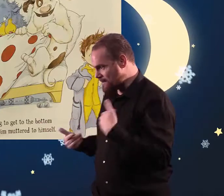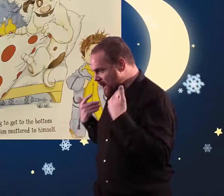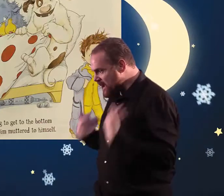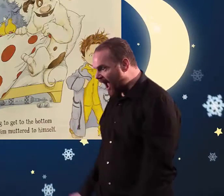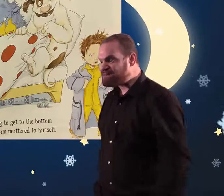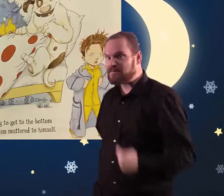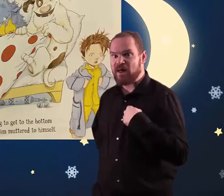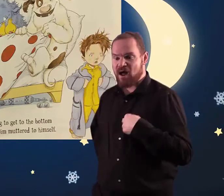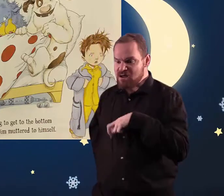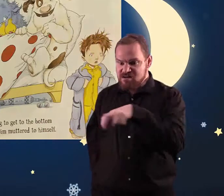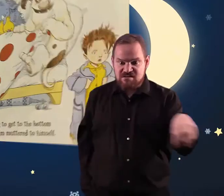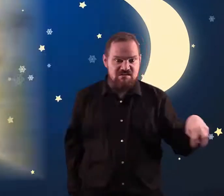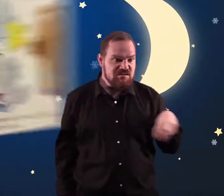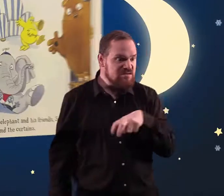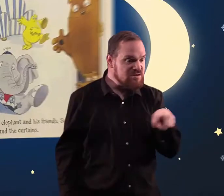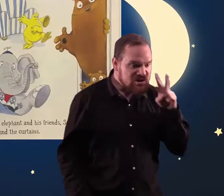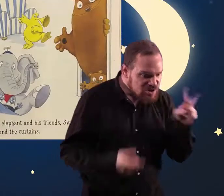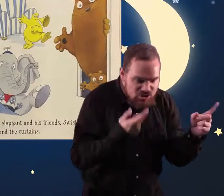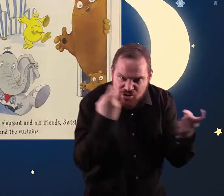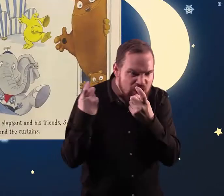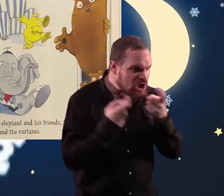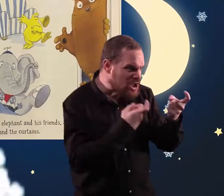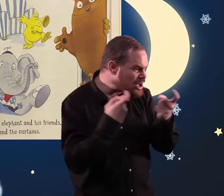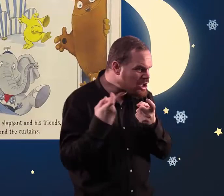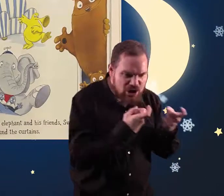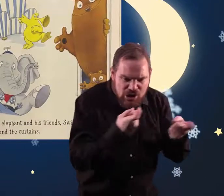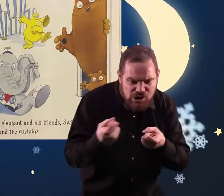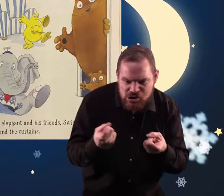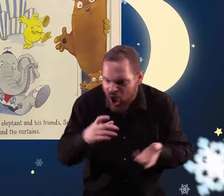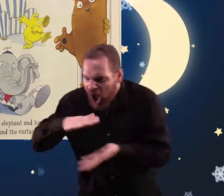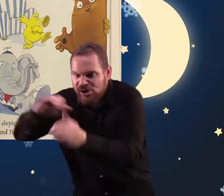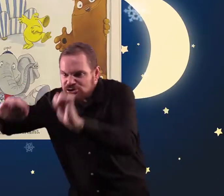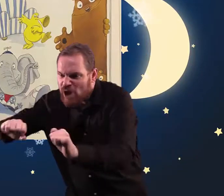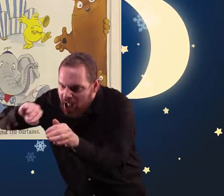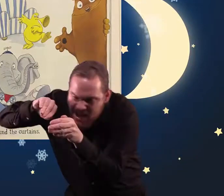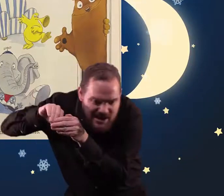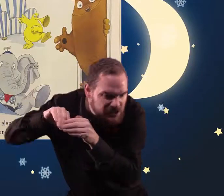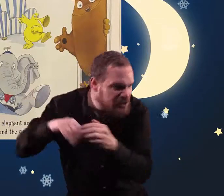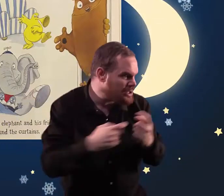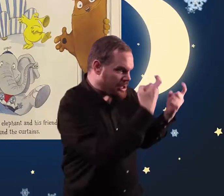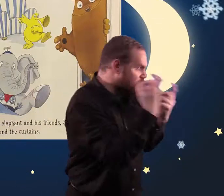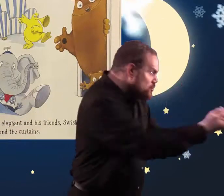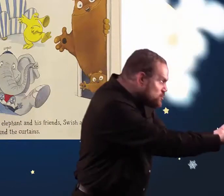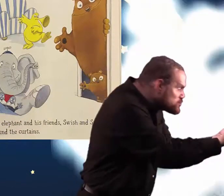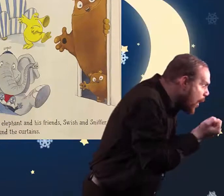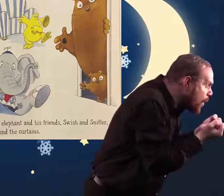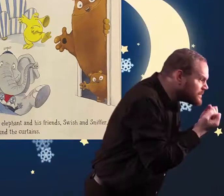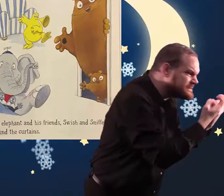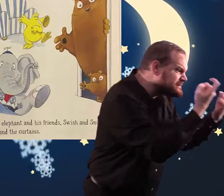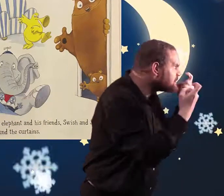Wedgie. I'm going to get to the bottom of this, Jim muttered to himself. Jim went